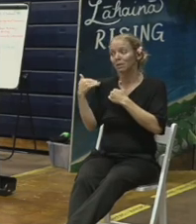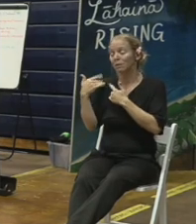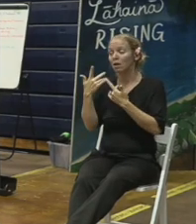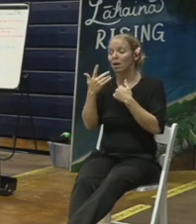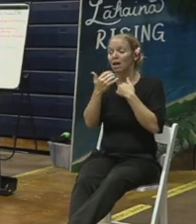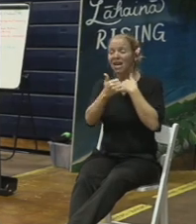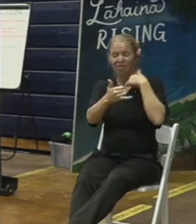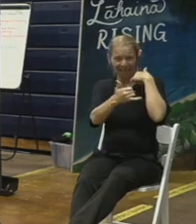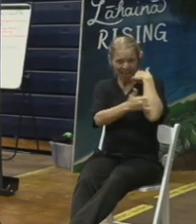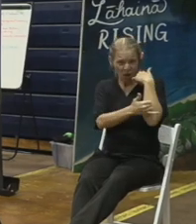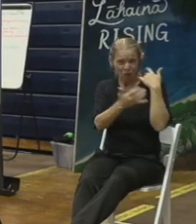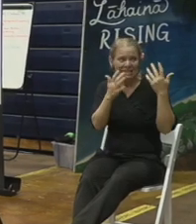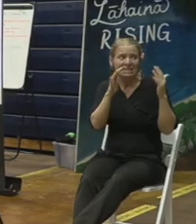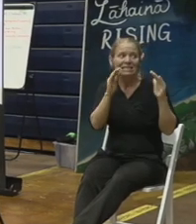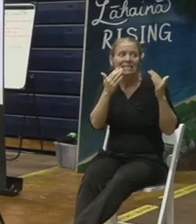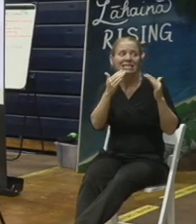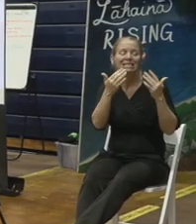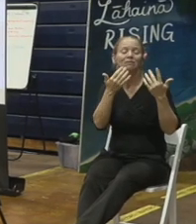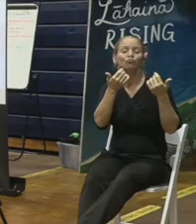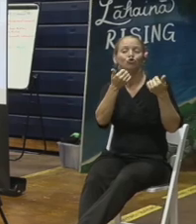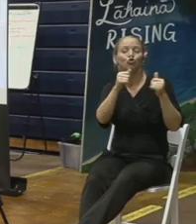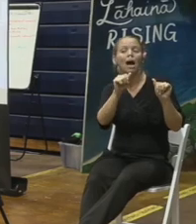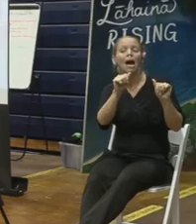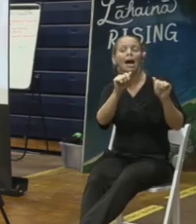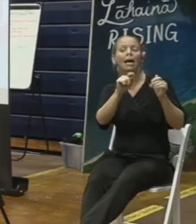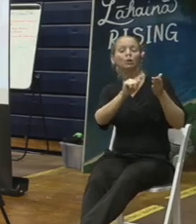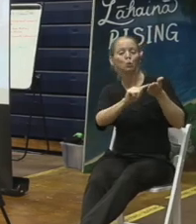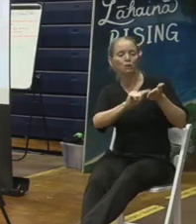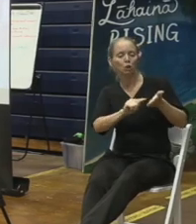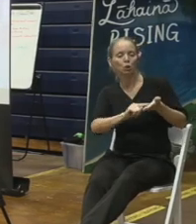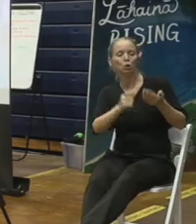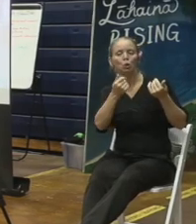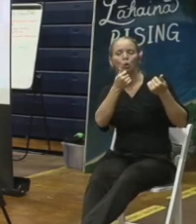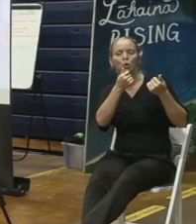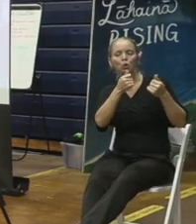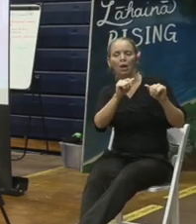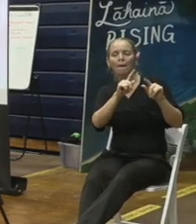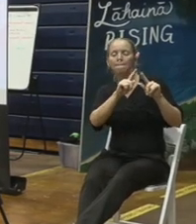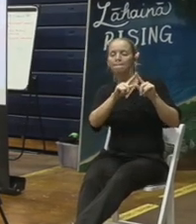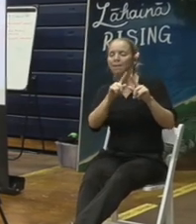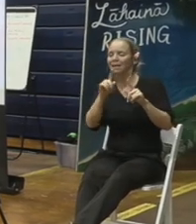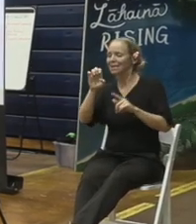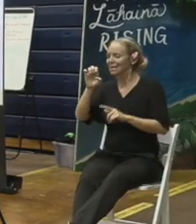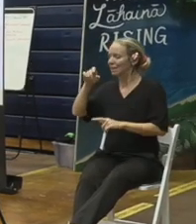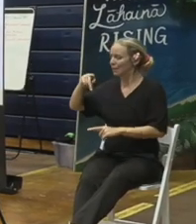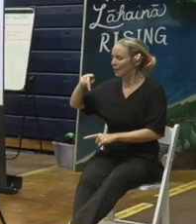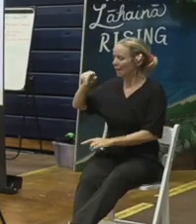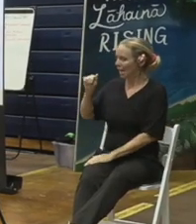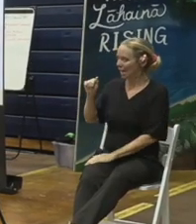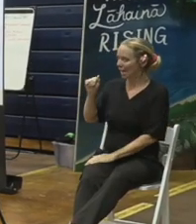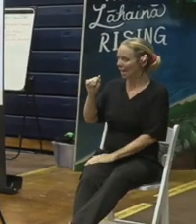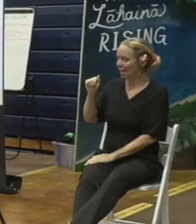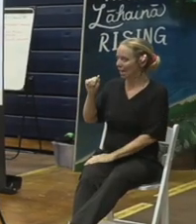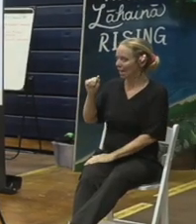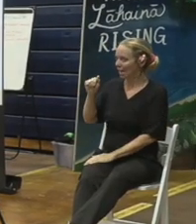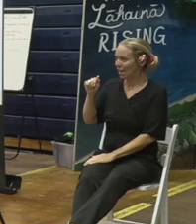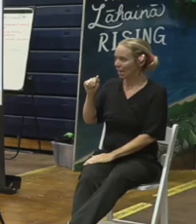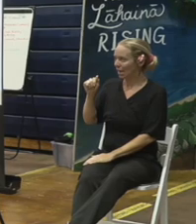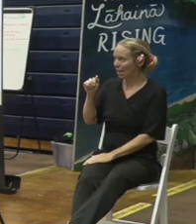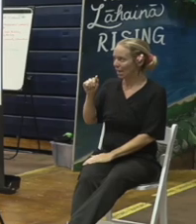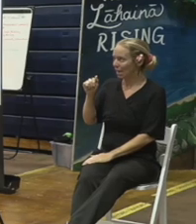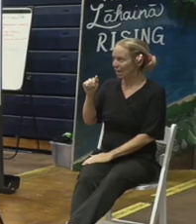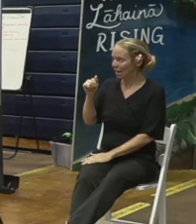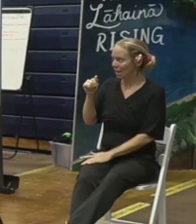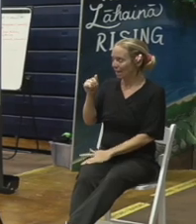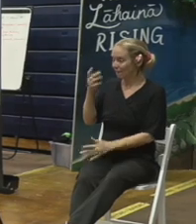trying to do their job and their due diligence on this they are not being educated by the EPA has ever been